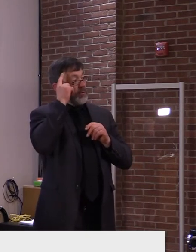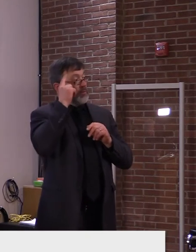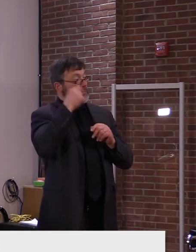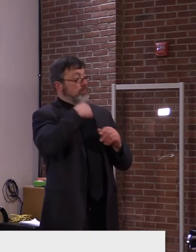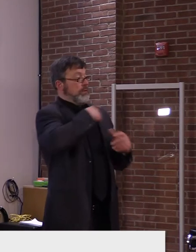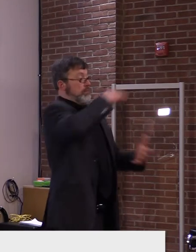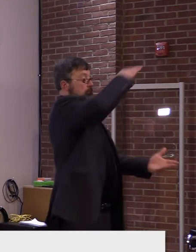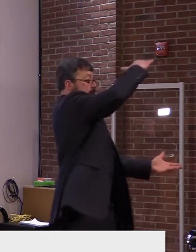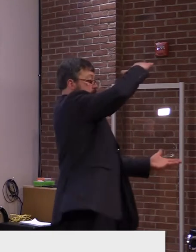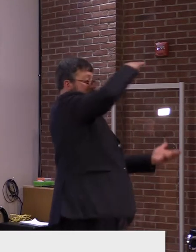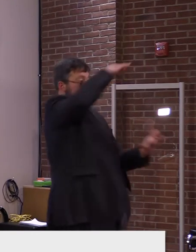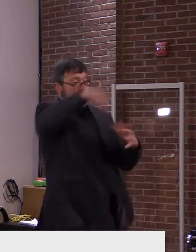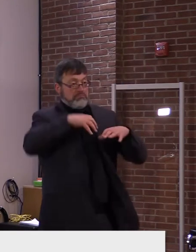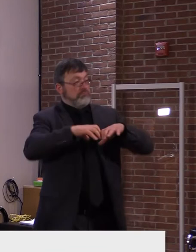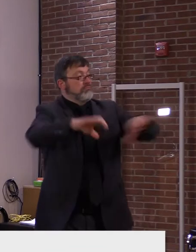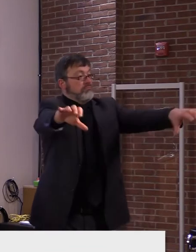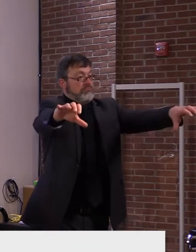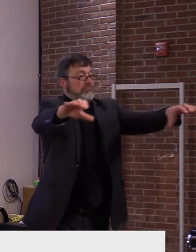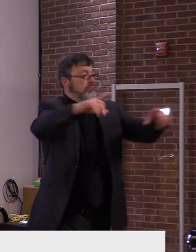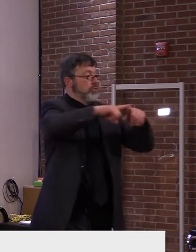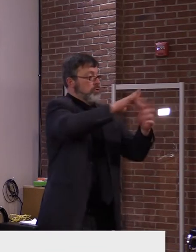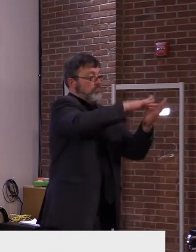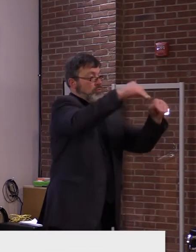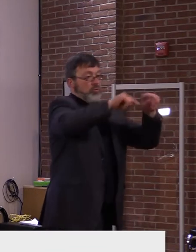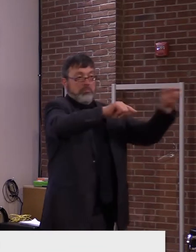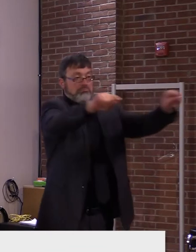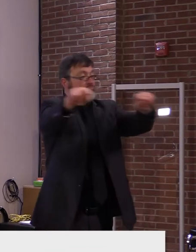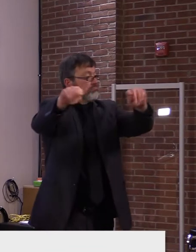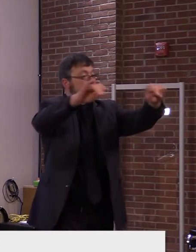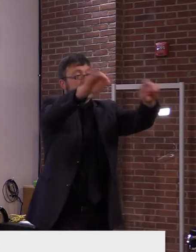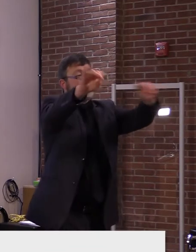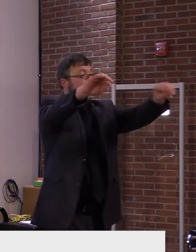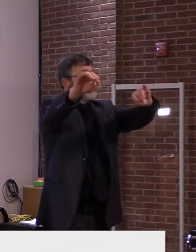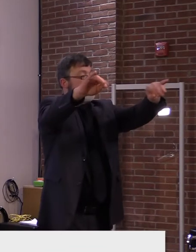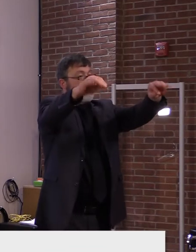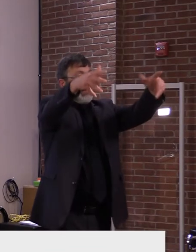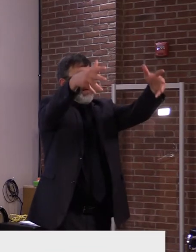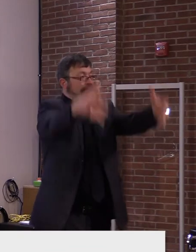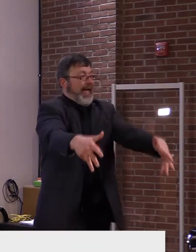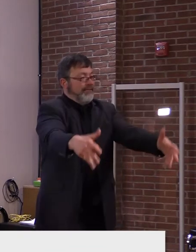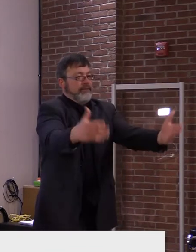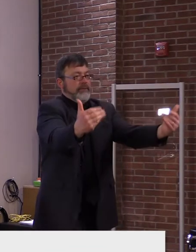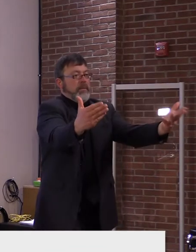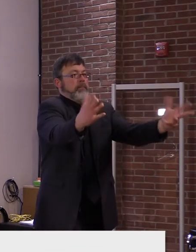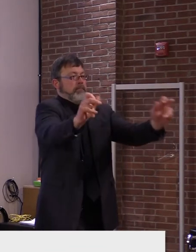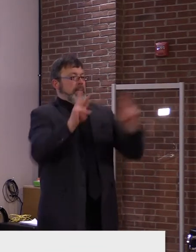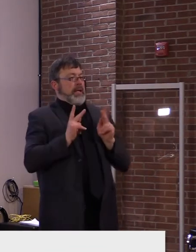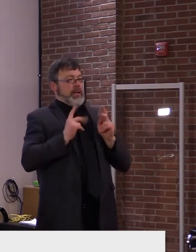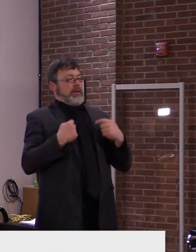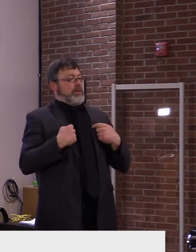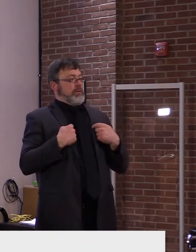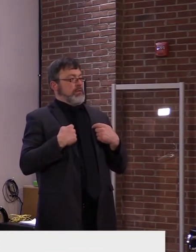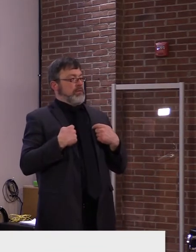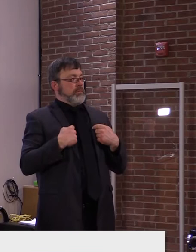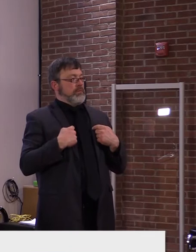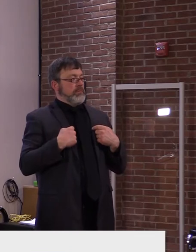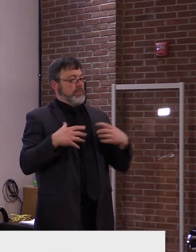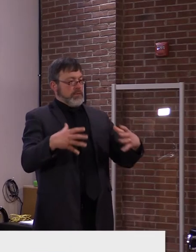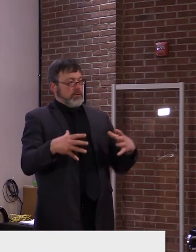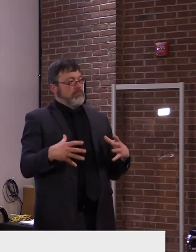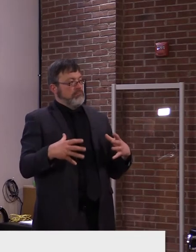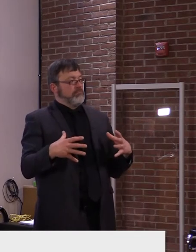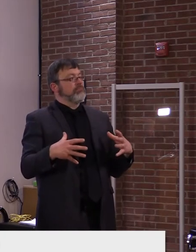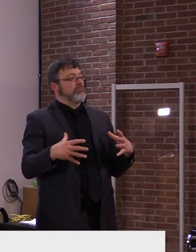allocation upfront in the beginning of the 1A, uh, phase. Now we're starting to recapture those doses